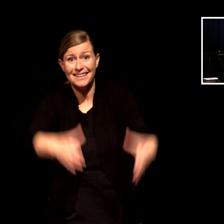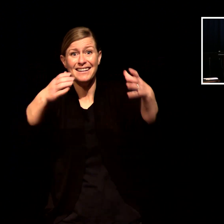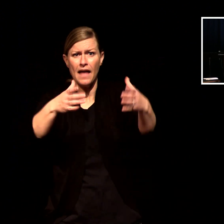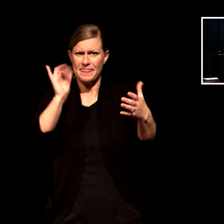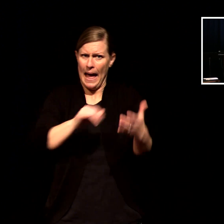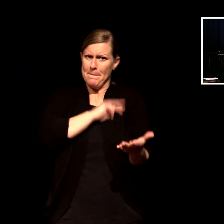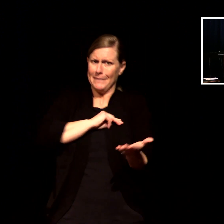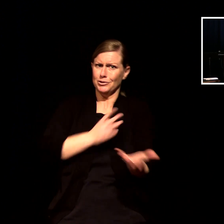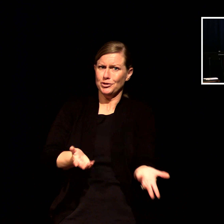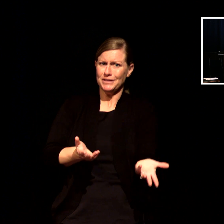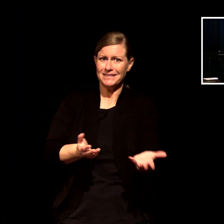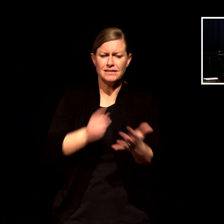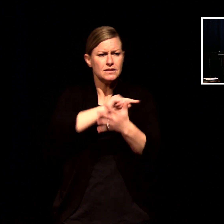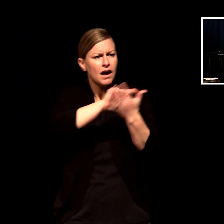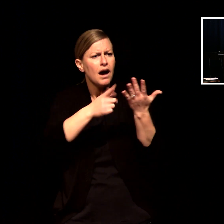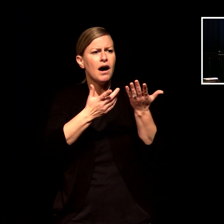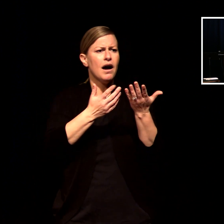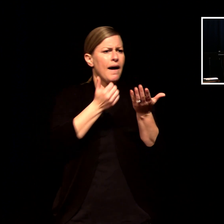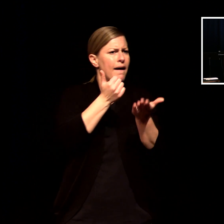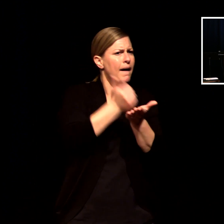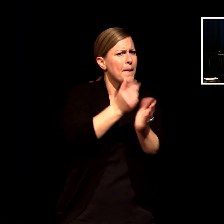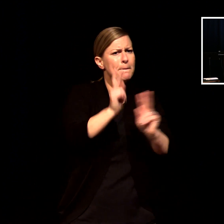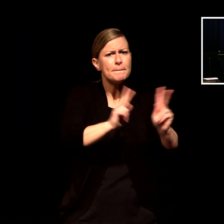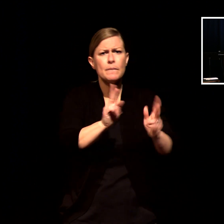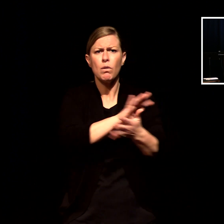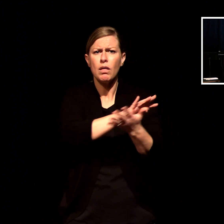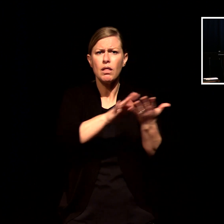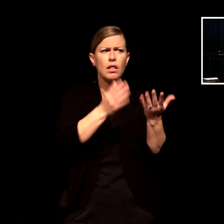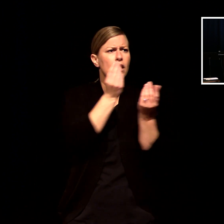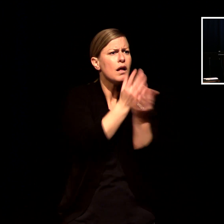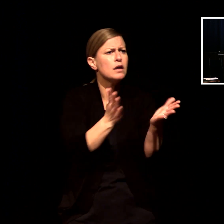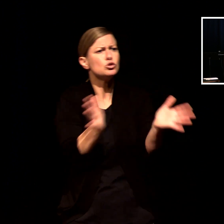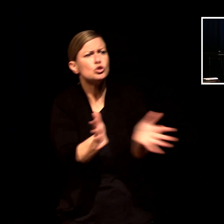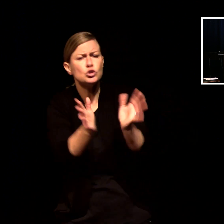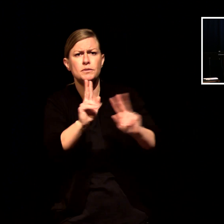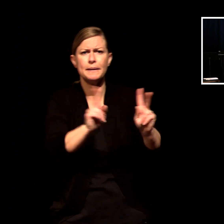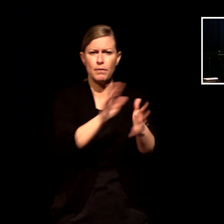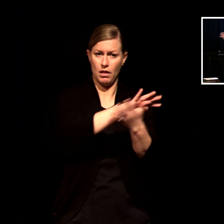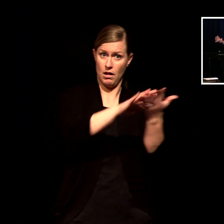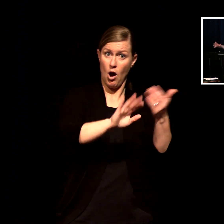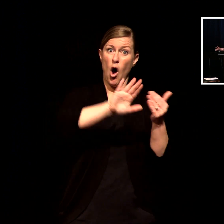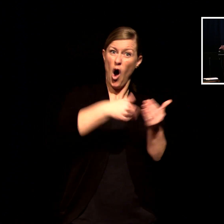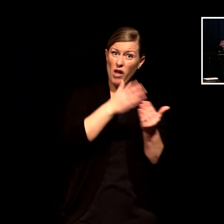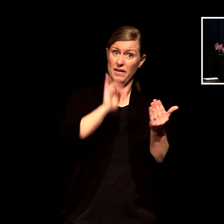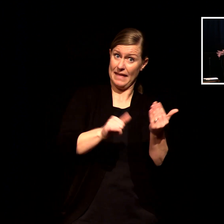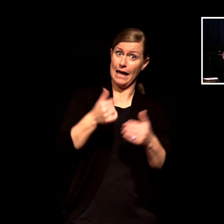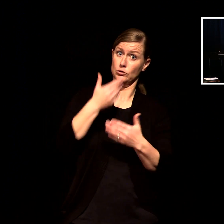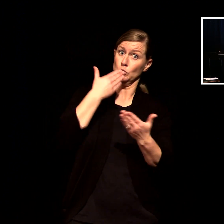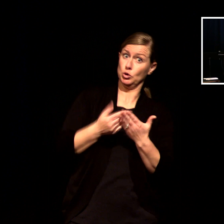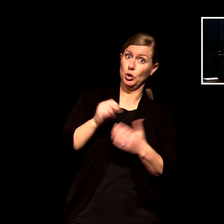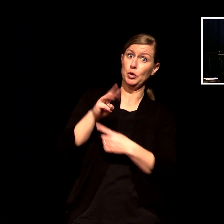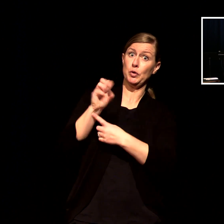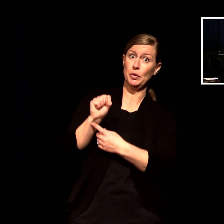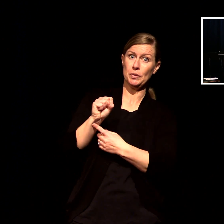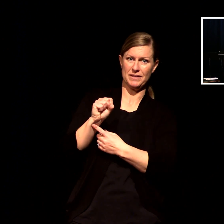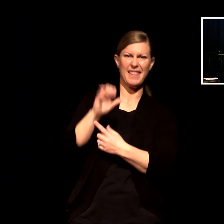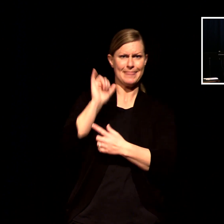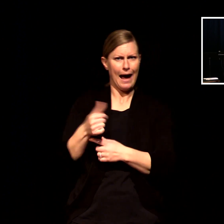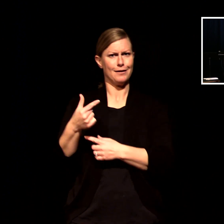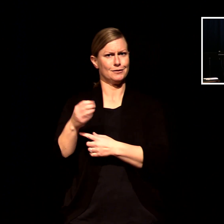deeds are good news and jesus wants us to understand that there's a harvest out there and what he's trying to do is he's